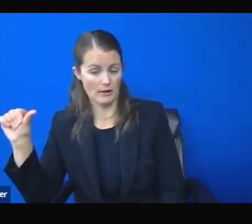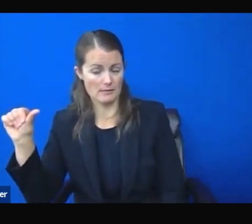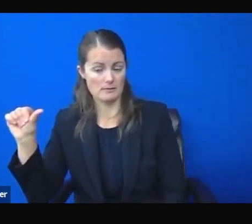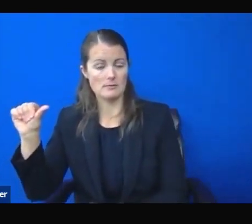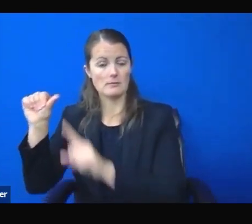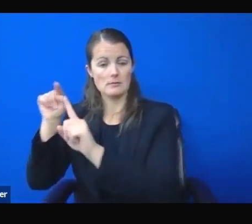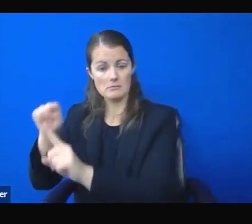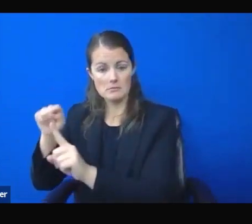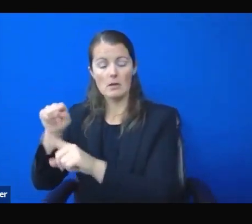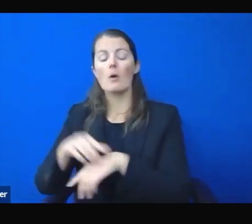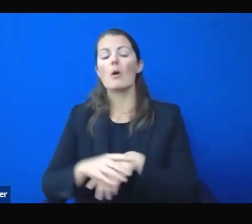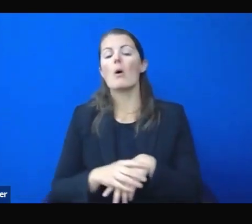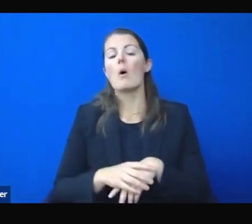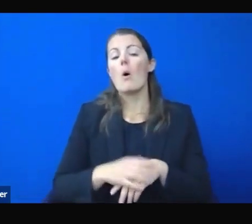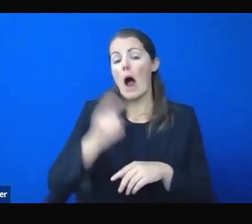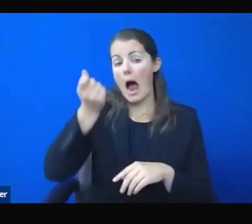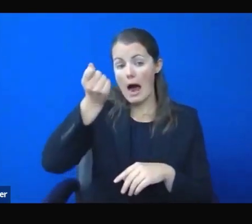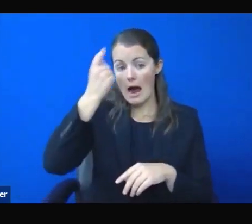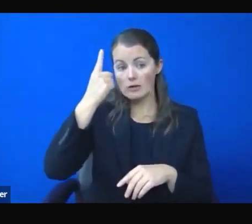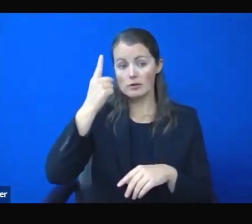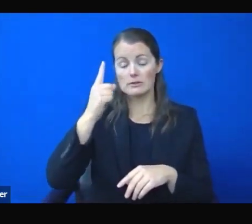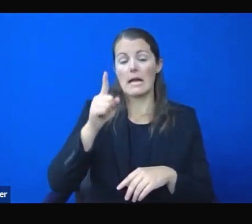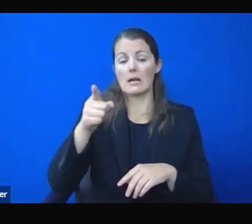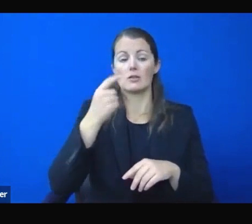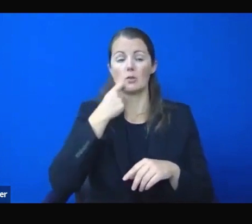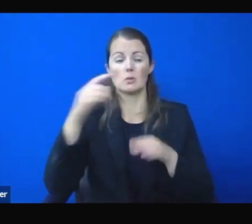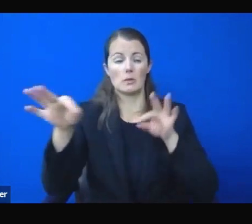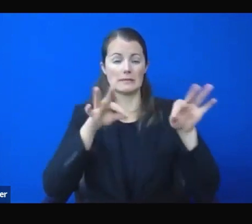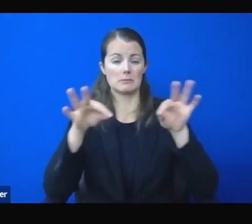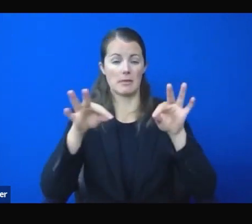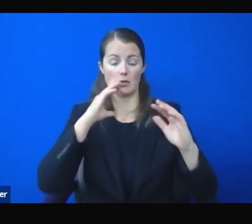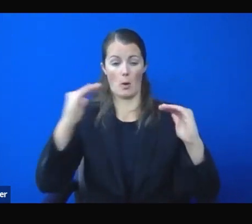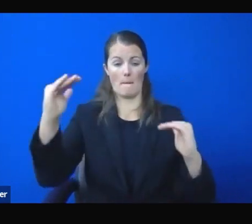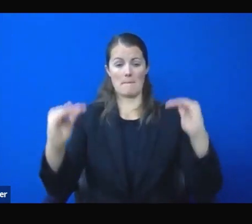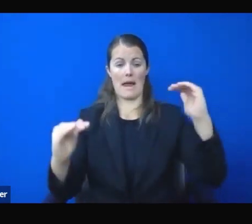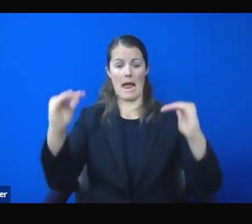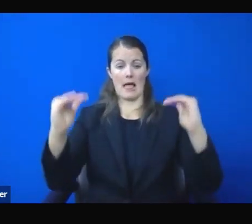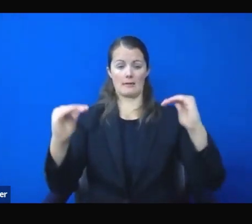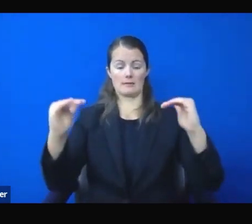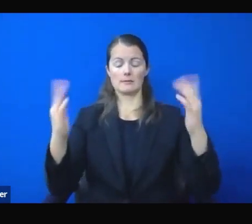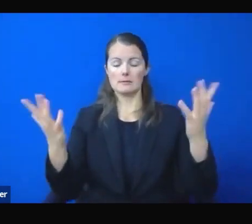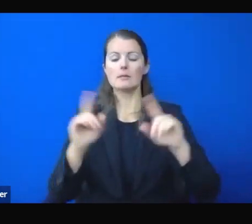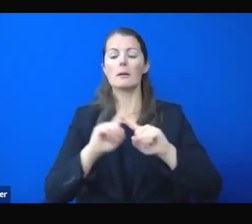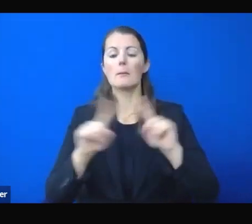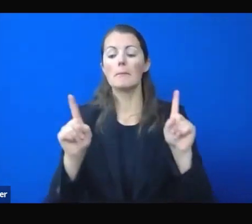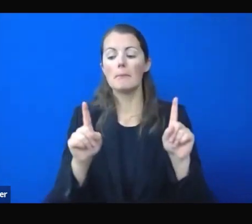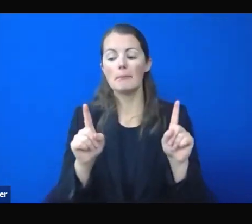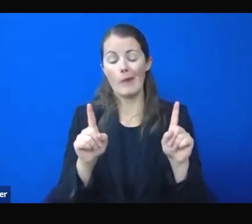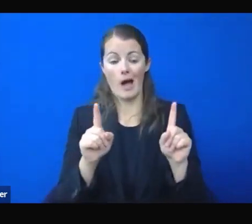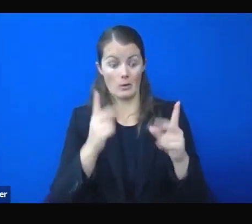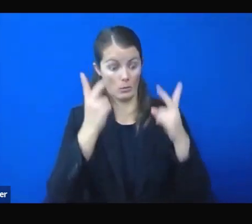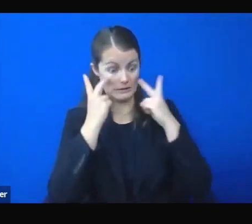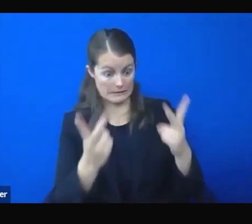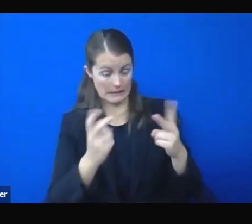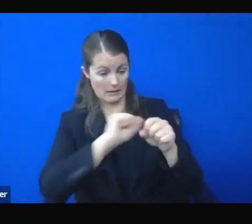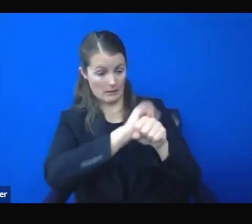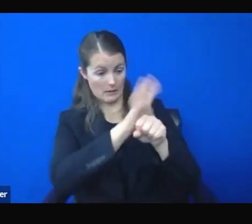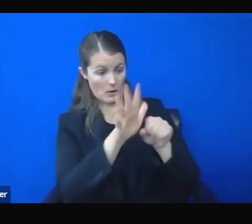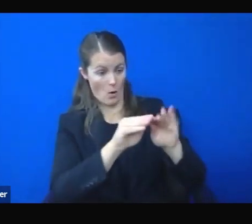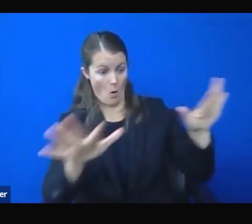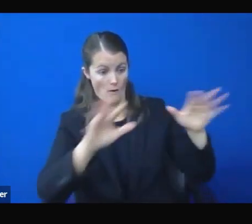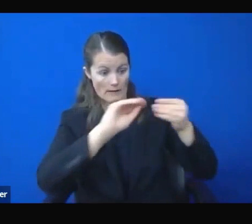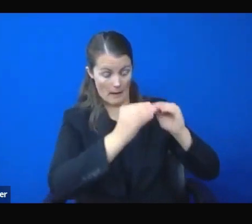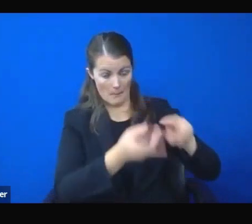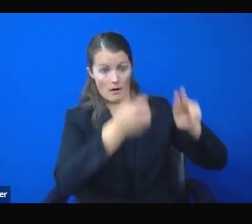tightrope, as you described earlier this afternoon. But given Nevada's COVID numbers and the soaring volume, doesn't